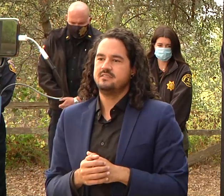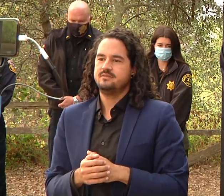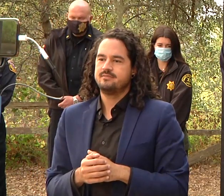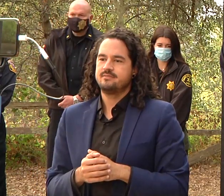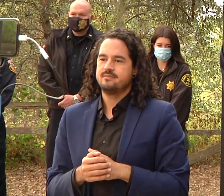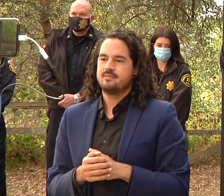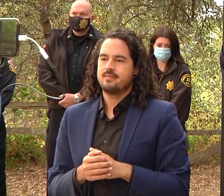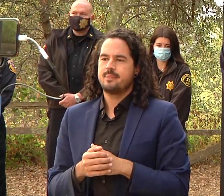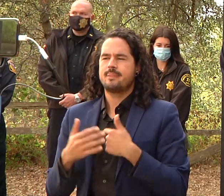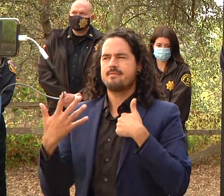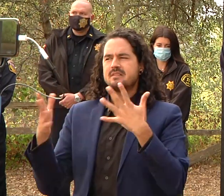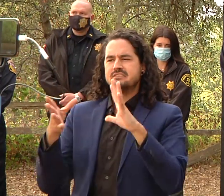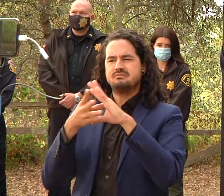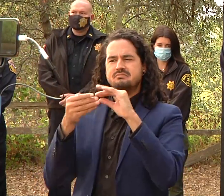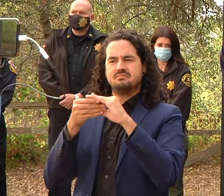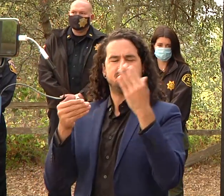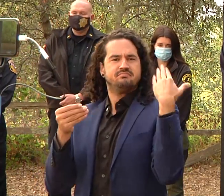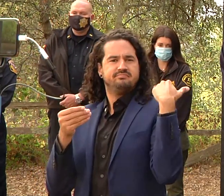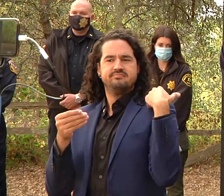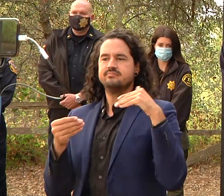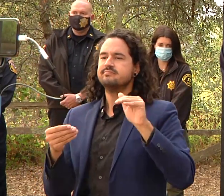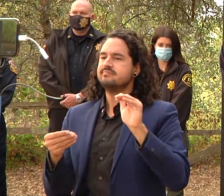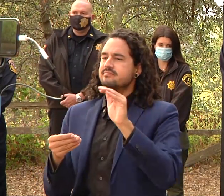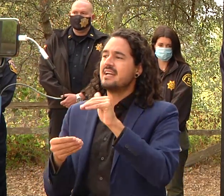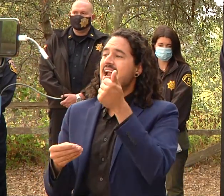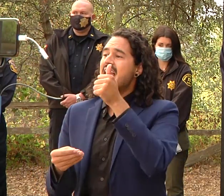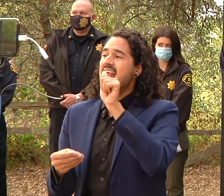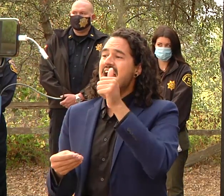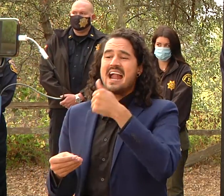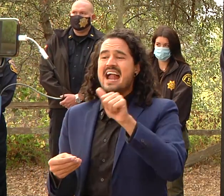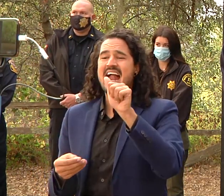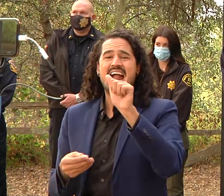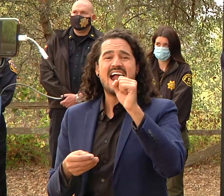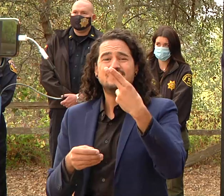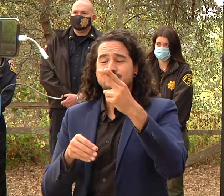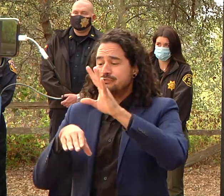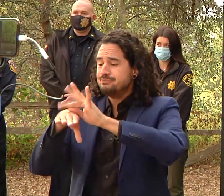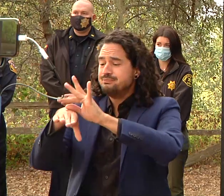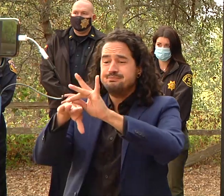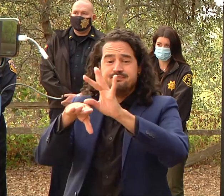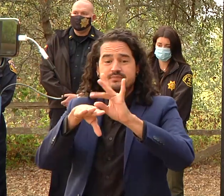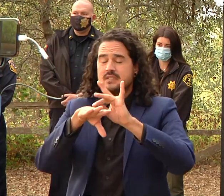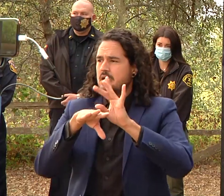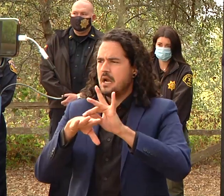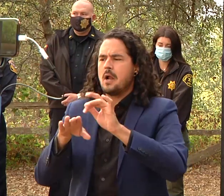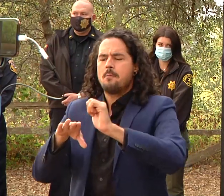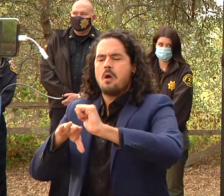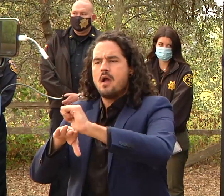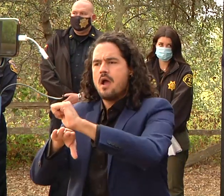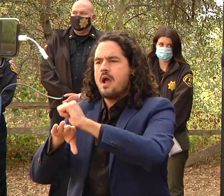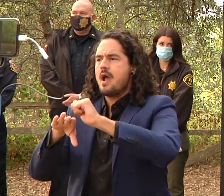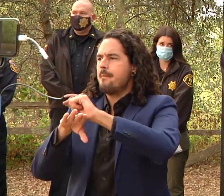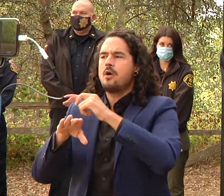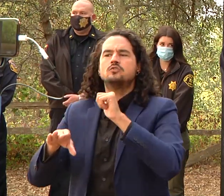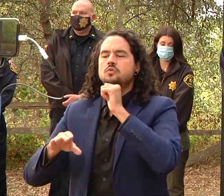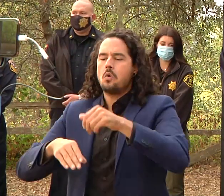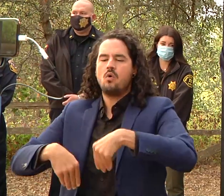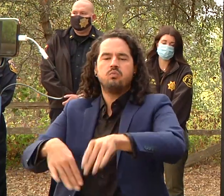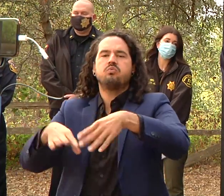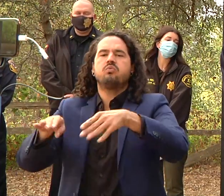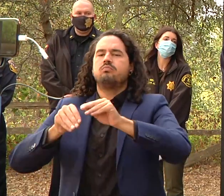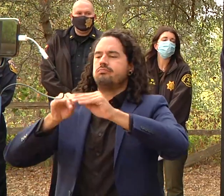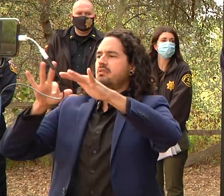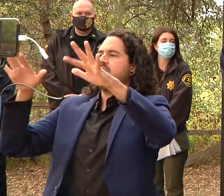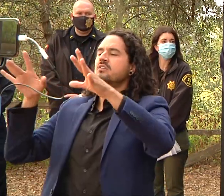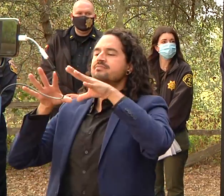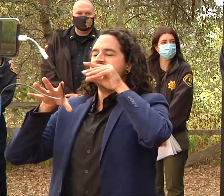any ash and so forth that you keep that in mind is that you don't aerosolize that put it up in the air where you're you're breathing it use uh